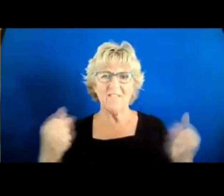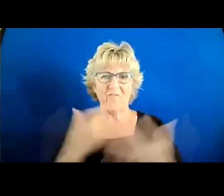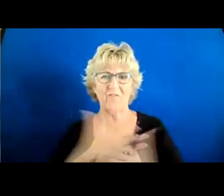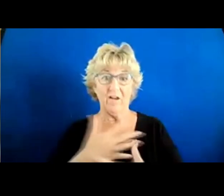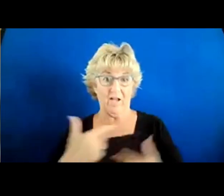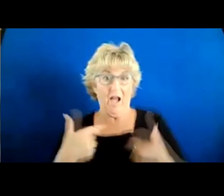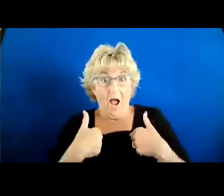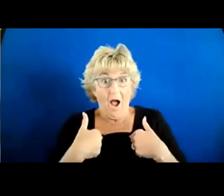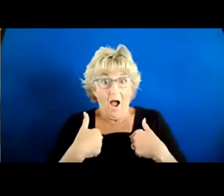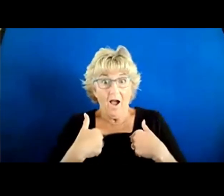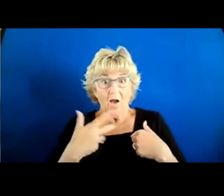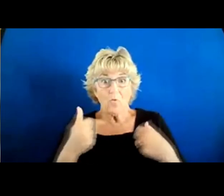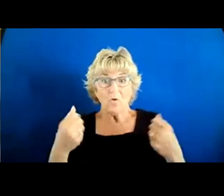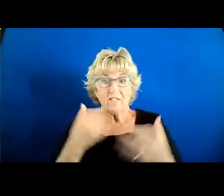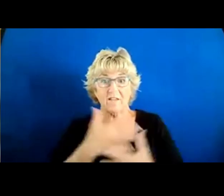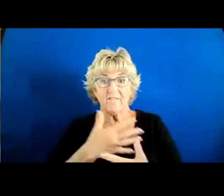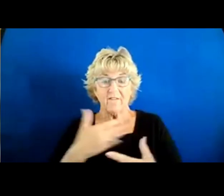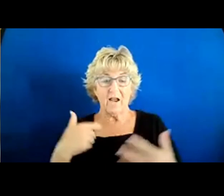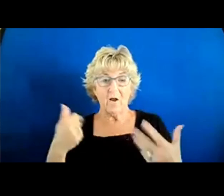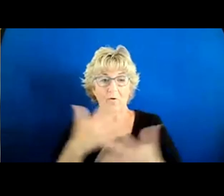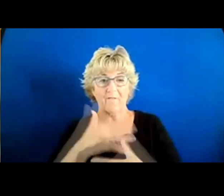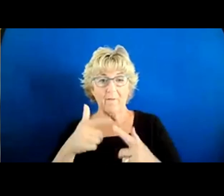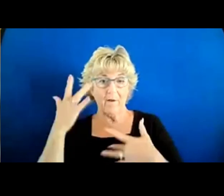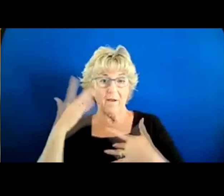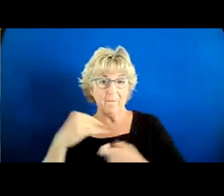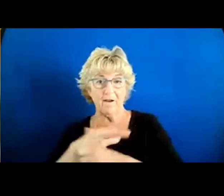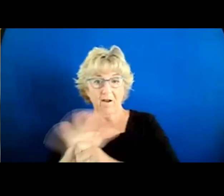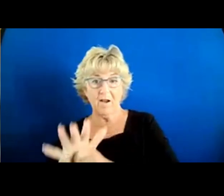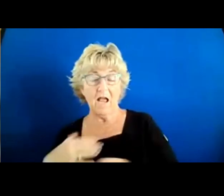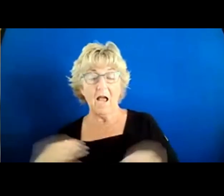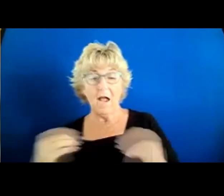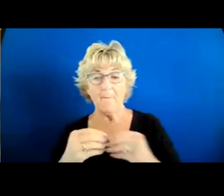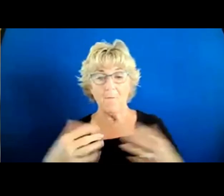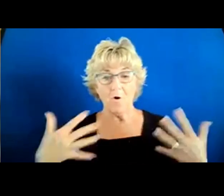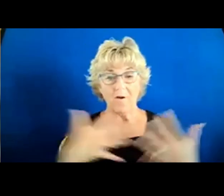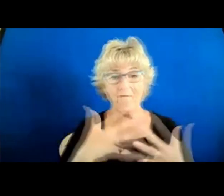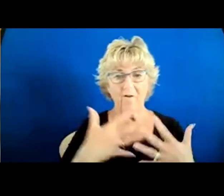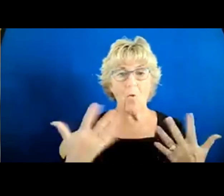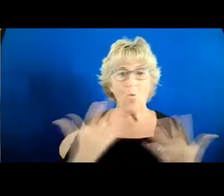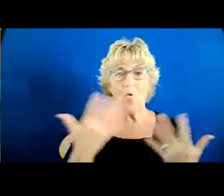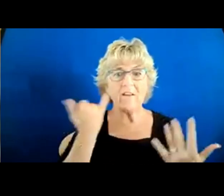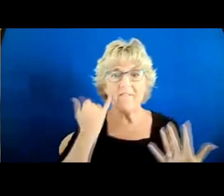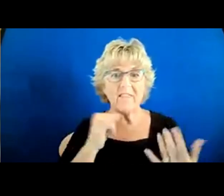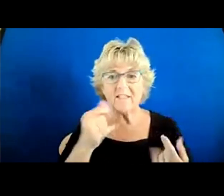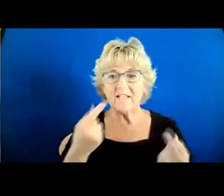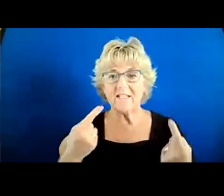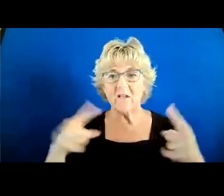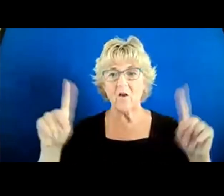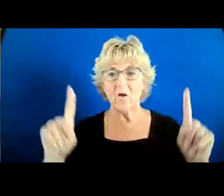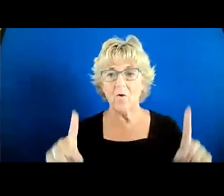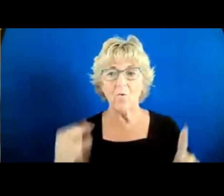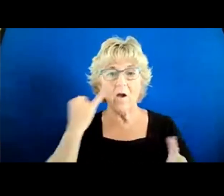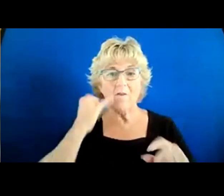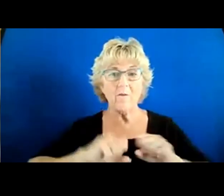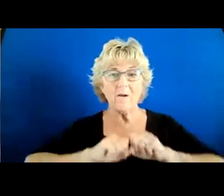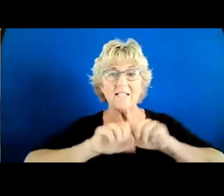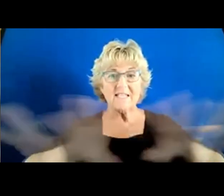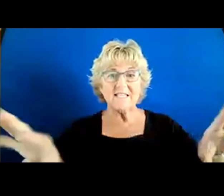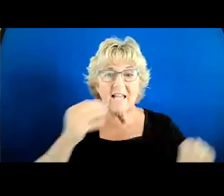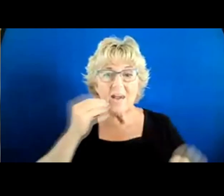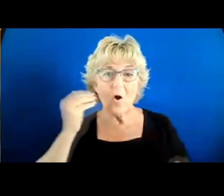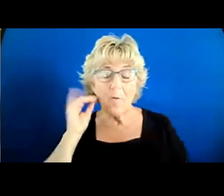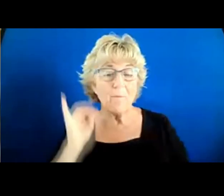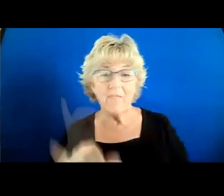afraid. I was a little afraid about the pandemic, but I was really more afraid. What if this doesn't work? What if we send everyone home and it